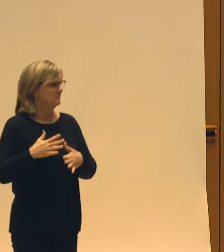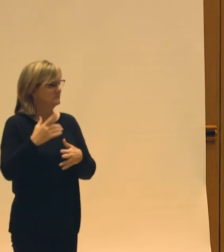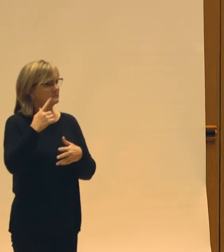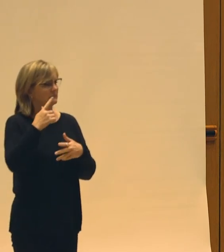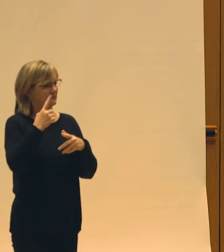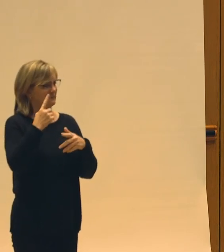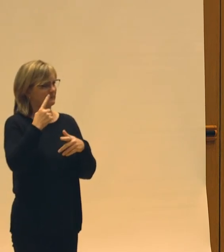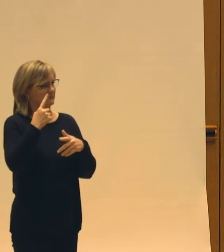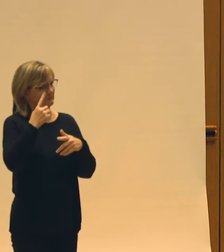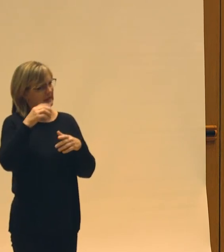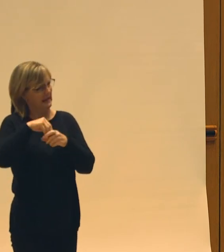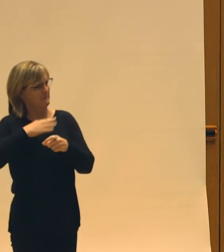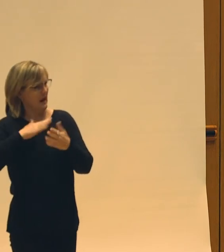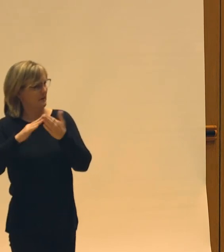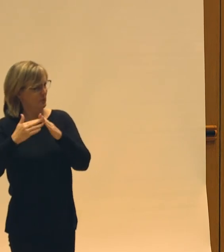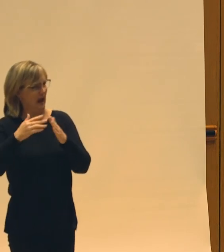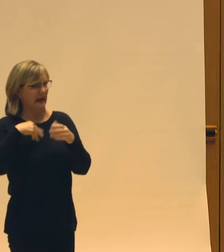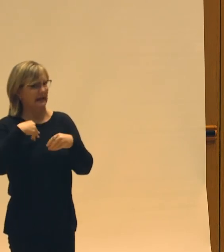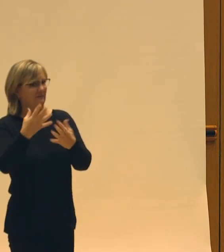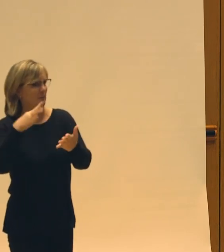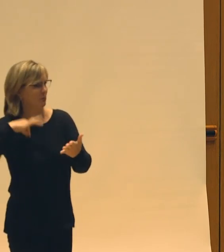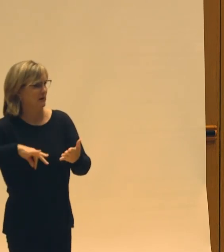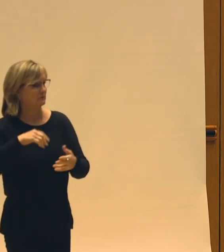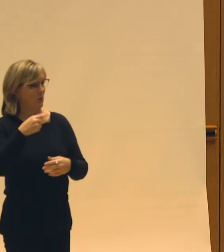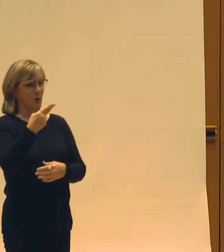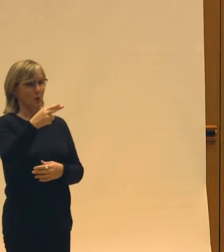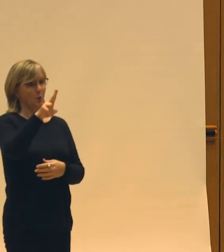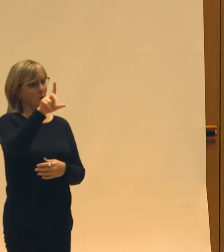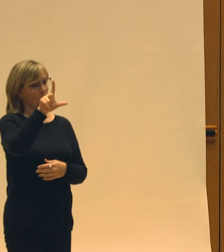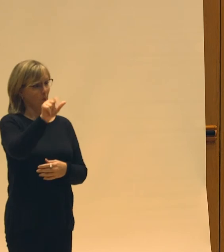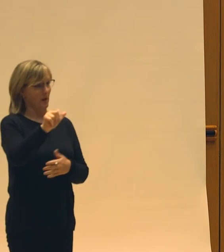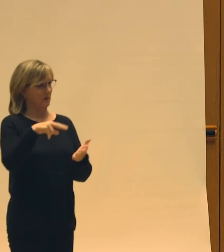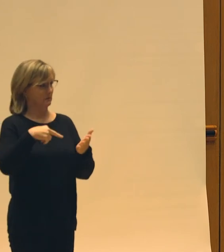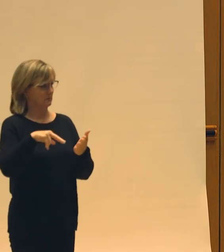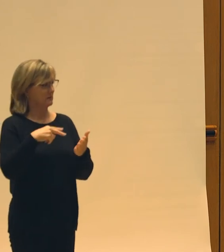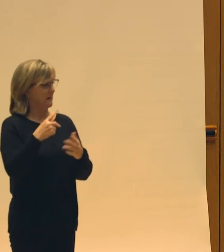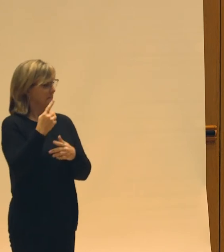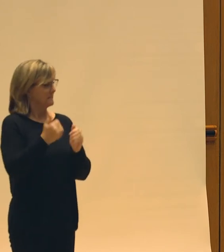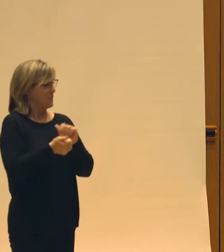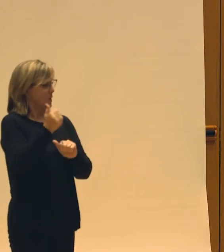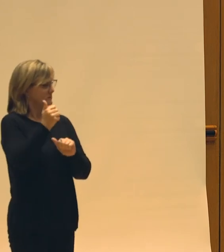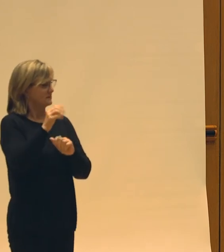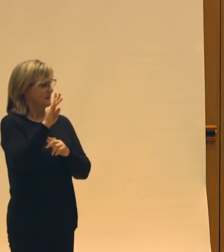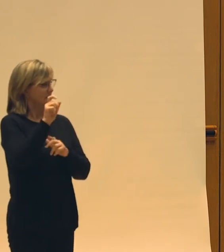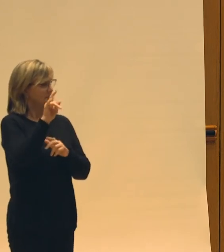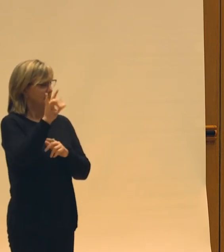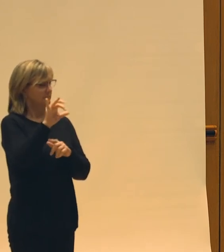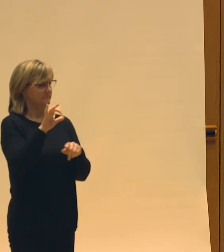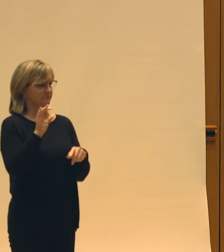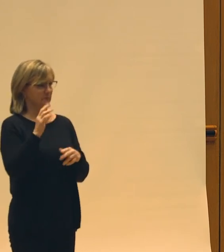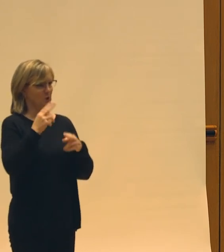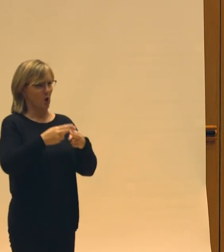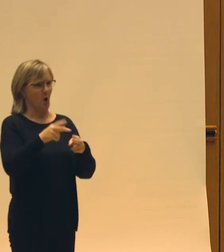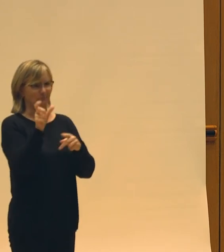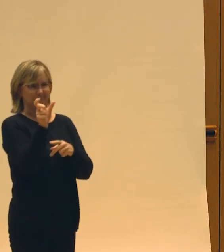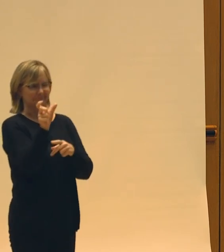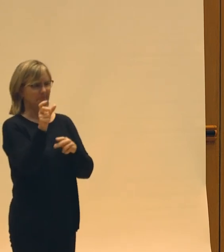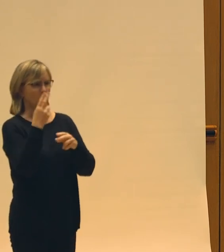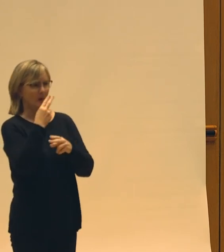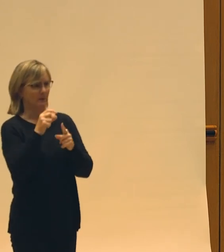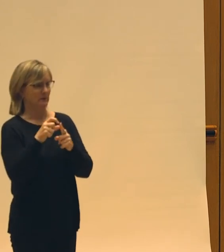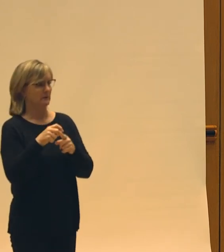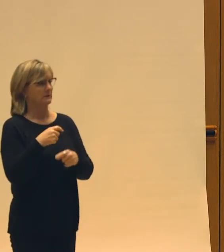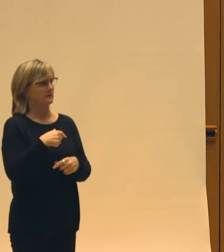the work I was doing. So in hula, one of the most basic steps is called kao. There's a